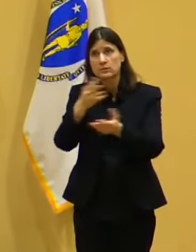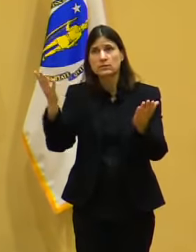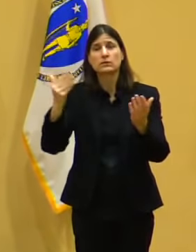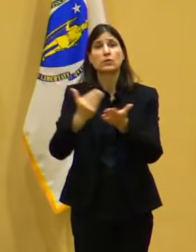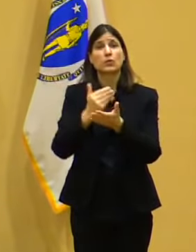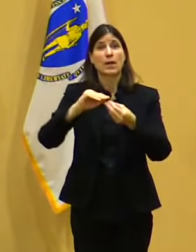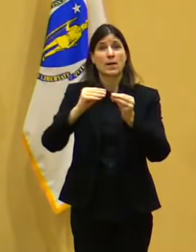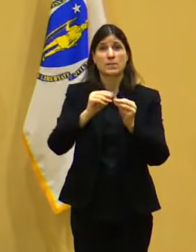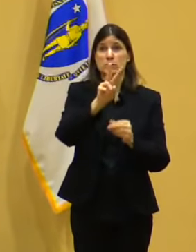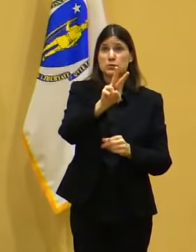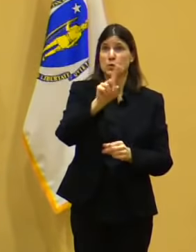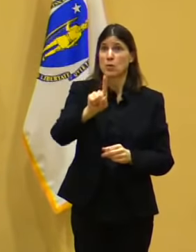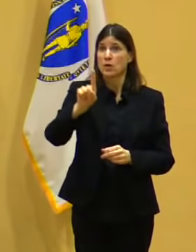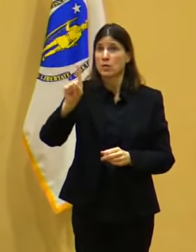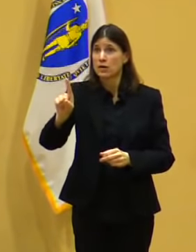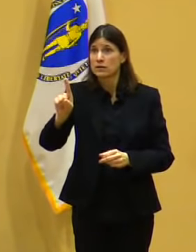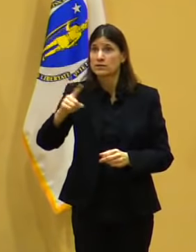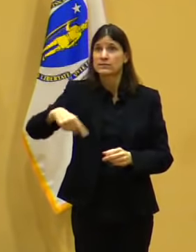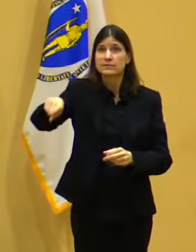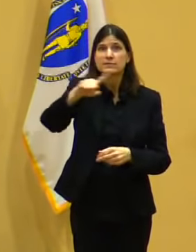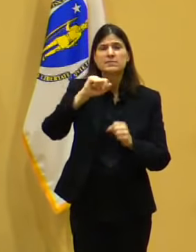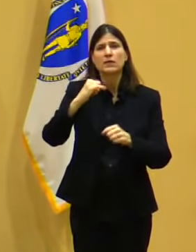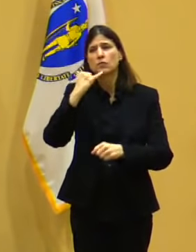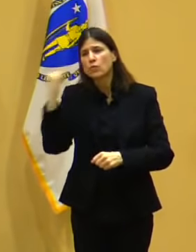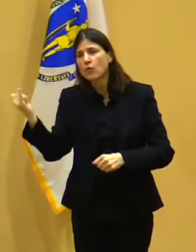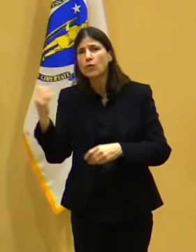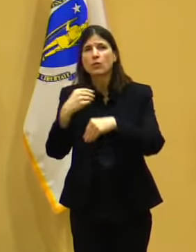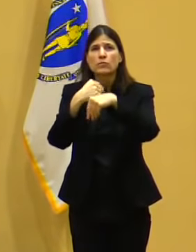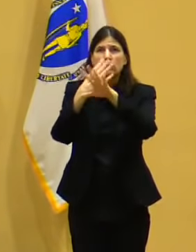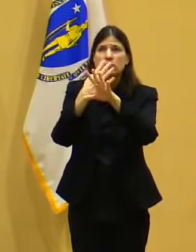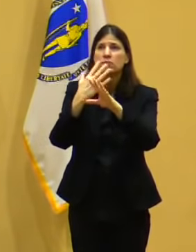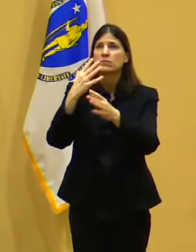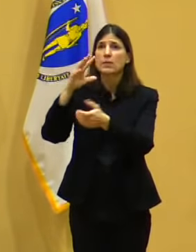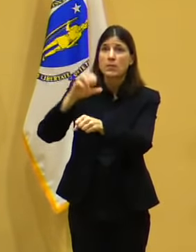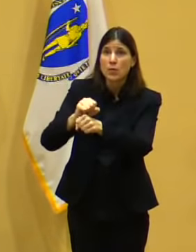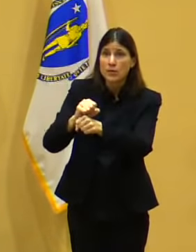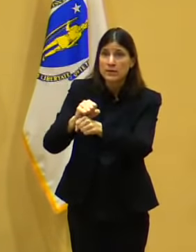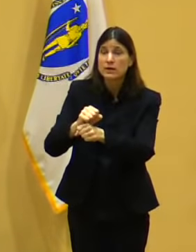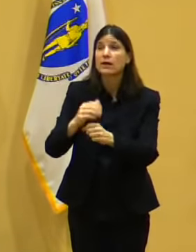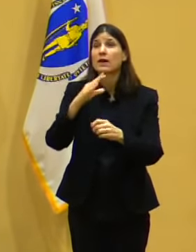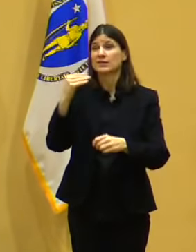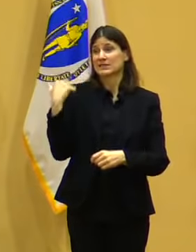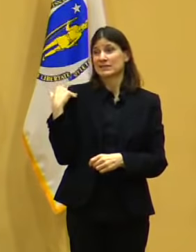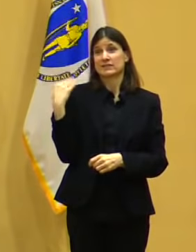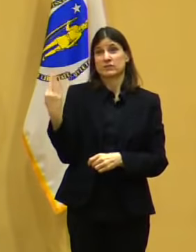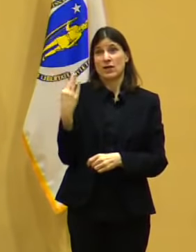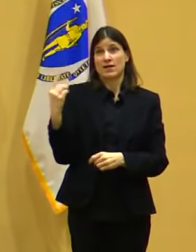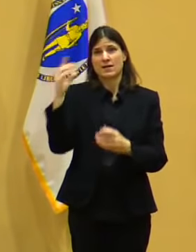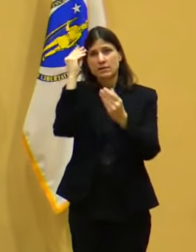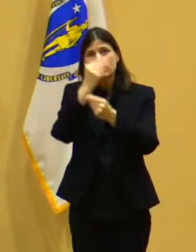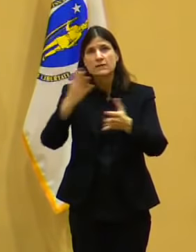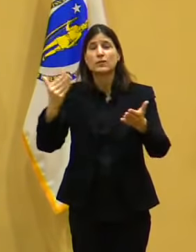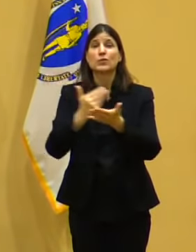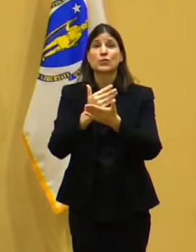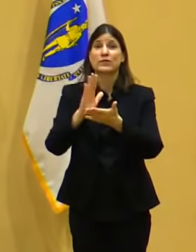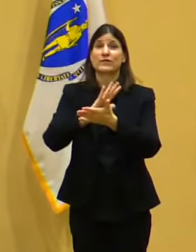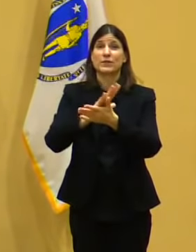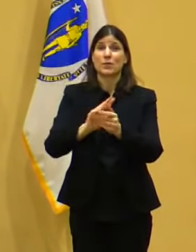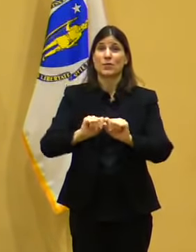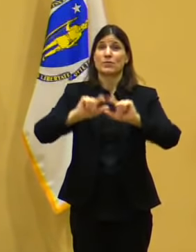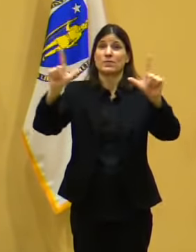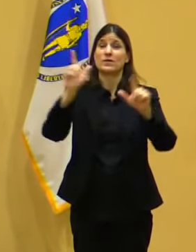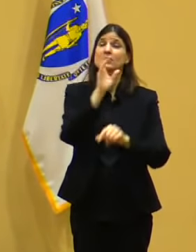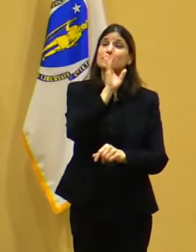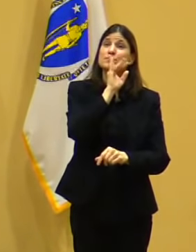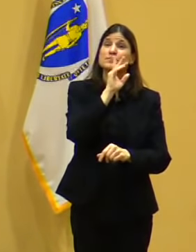$2.5 million public awareness campaign to explain the importance of getting vaccinated and how the vaccine is safe and effective.